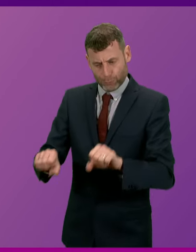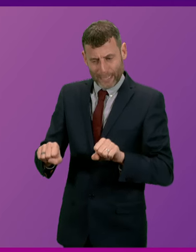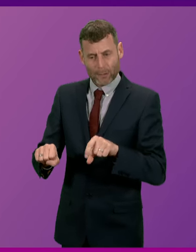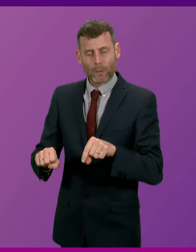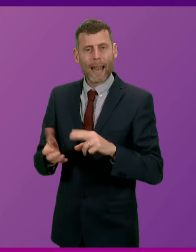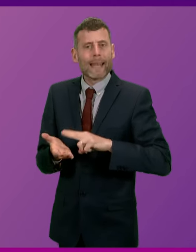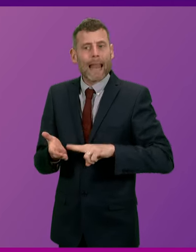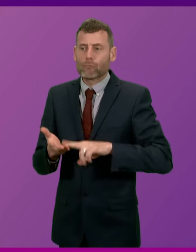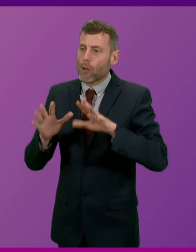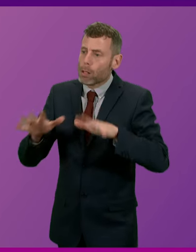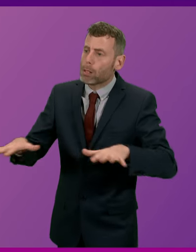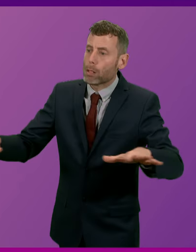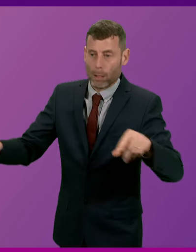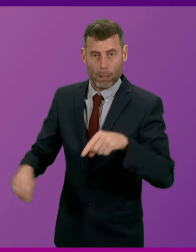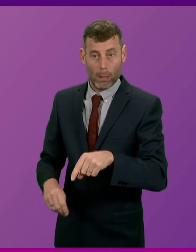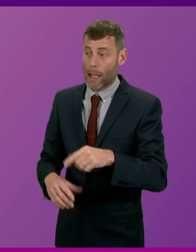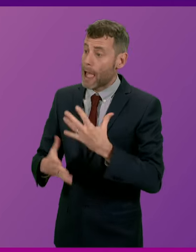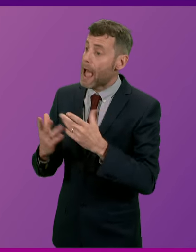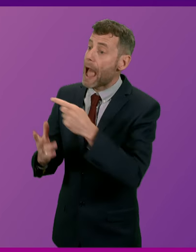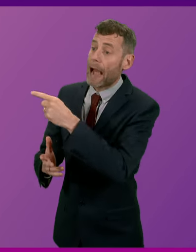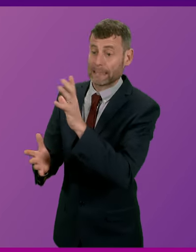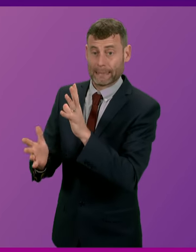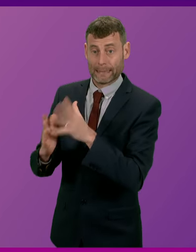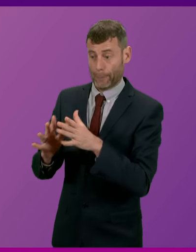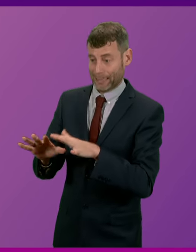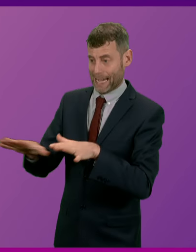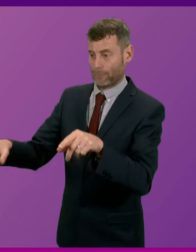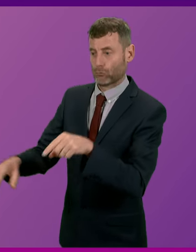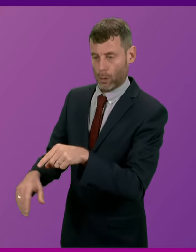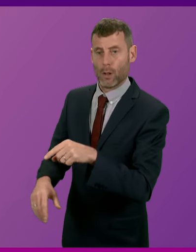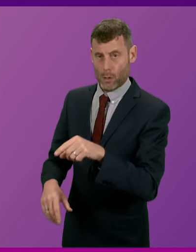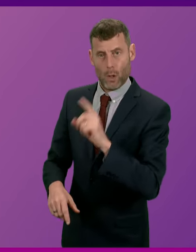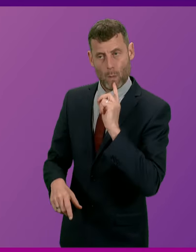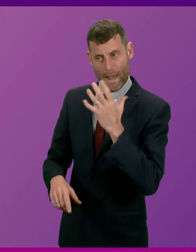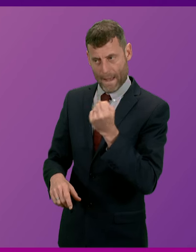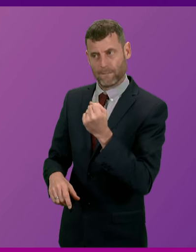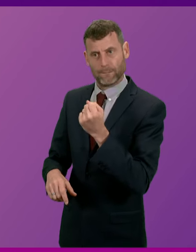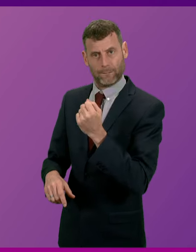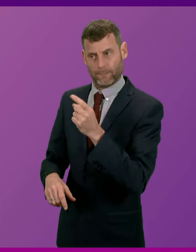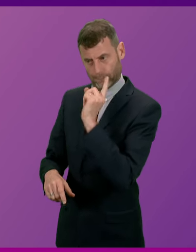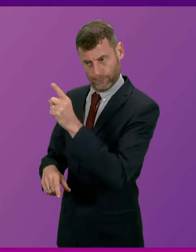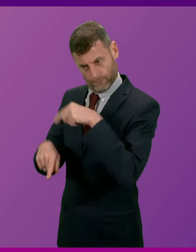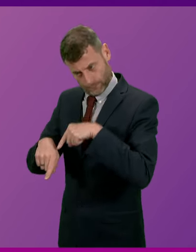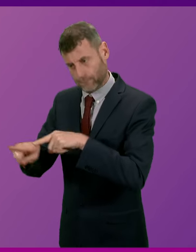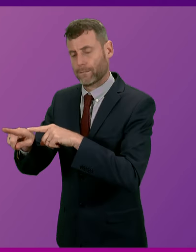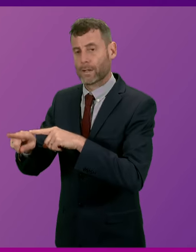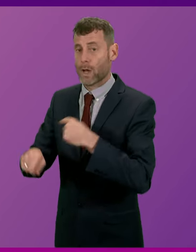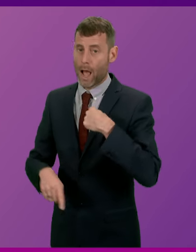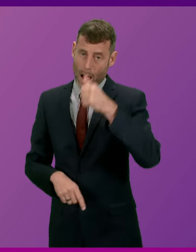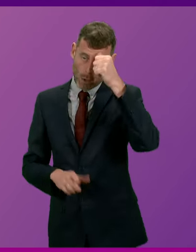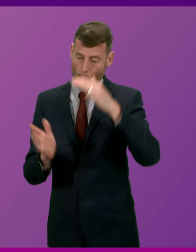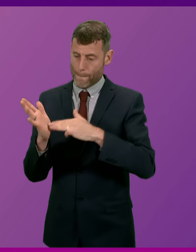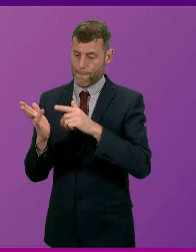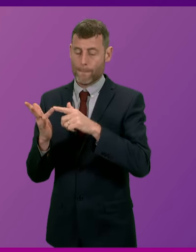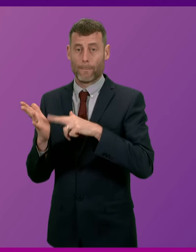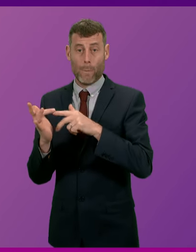for those who cause significant damage. I know that Monica Lennon is also committed, of course, to that objective. I welcome this